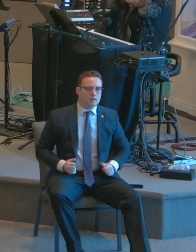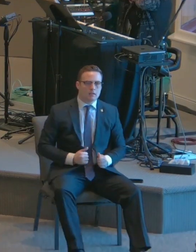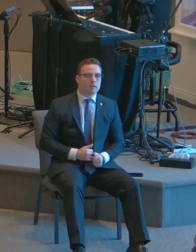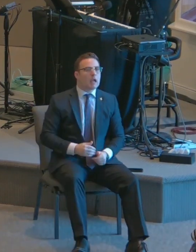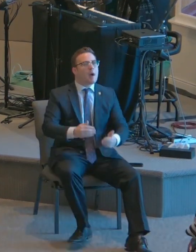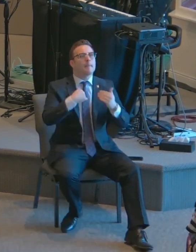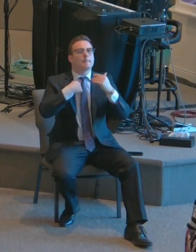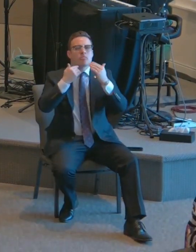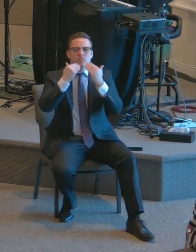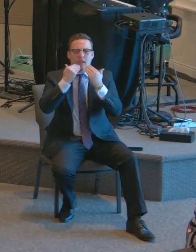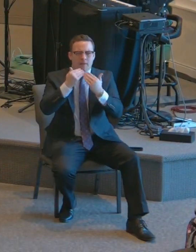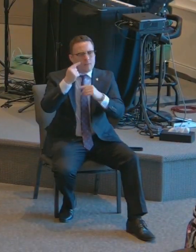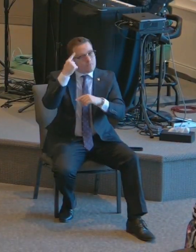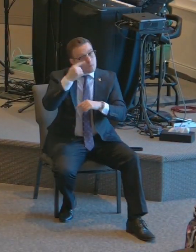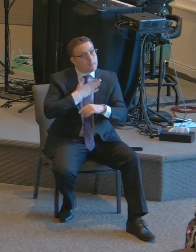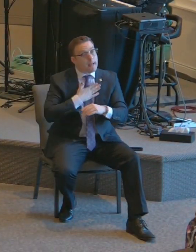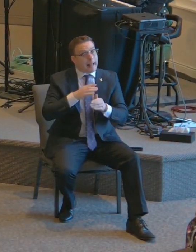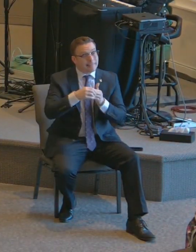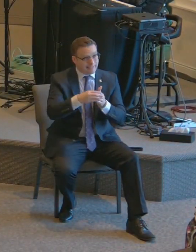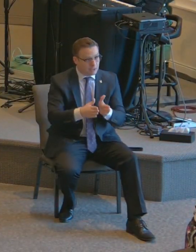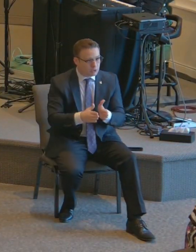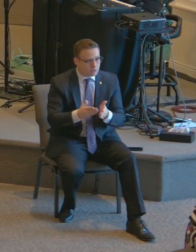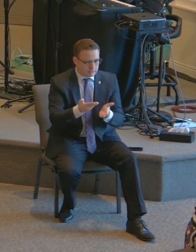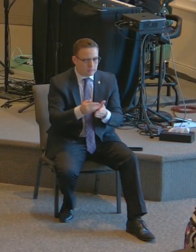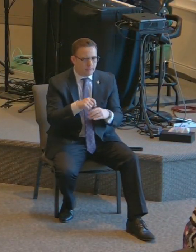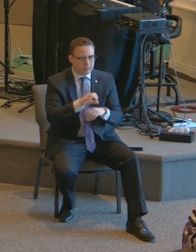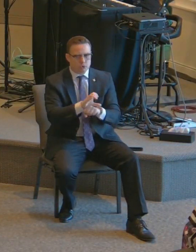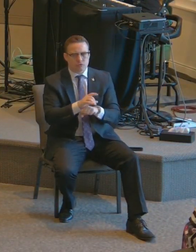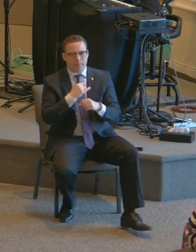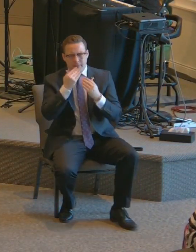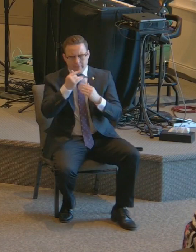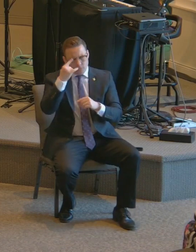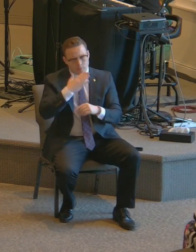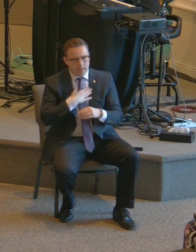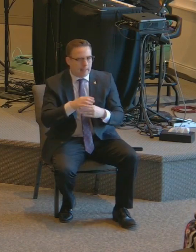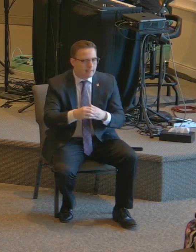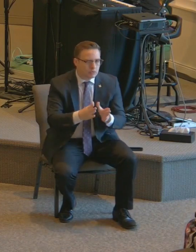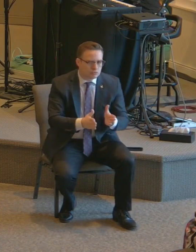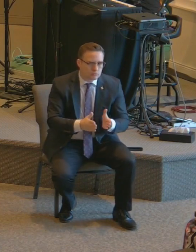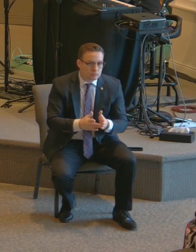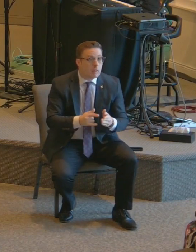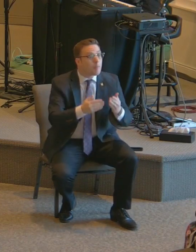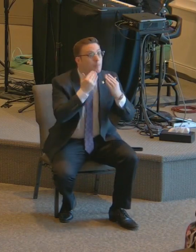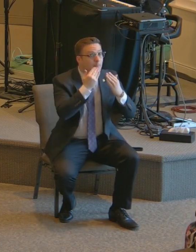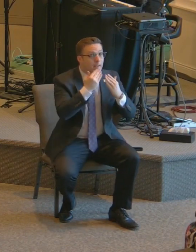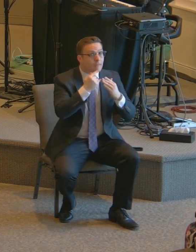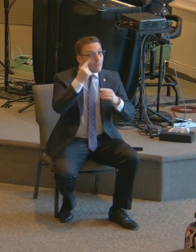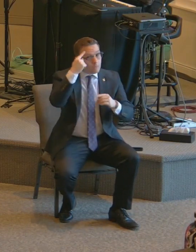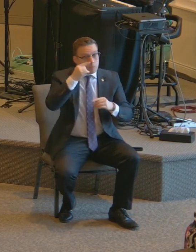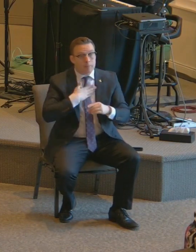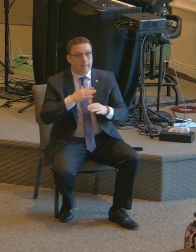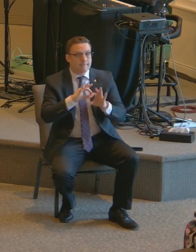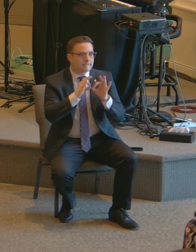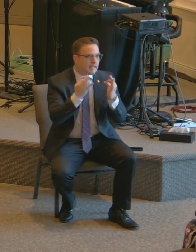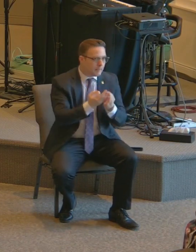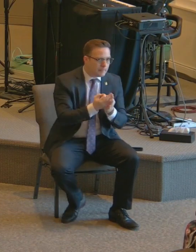I'm so thankful for my leaders in the church. I'm truly thankful for you guys, my family.